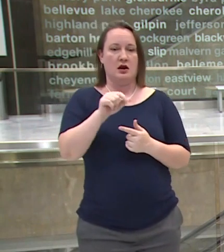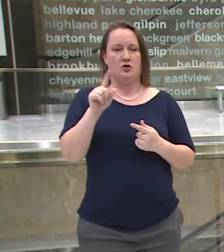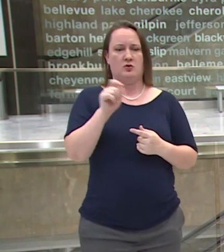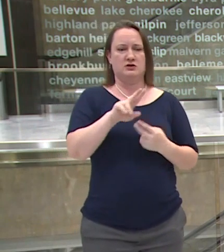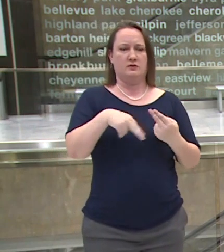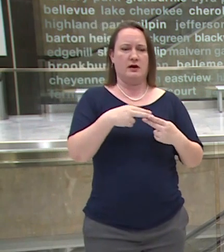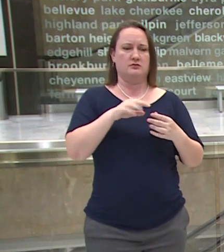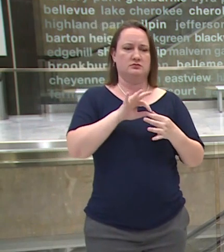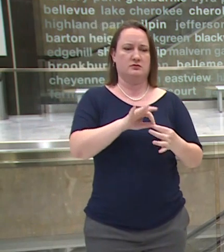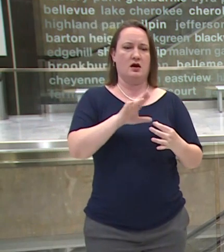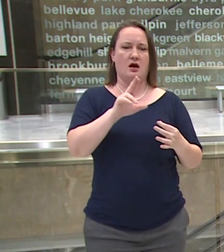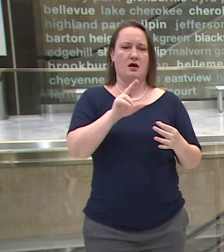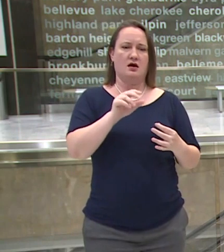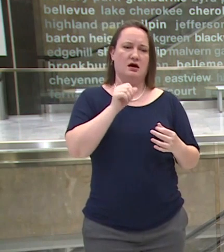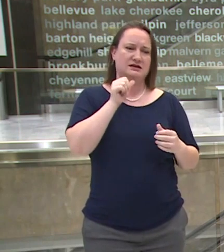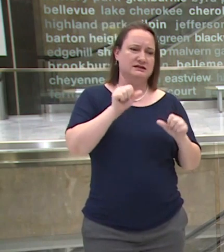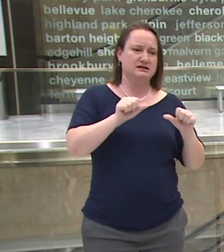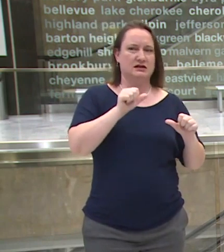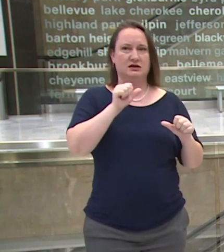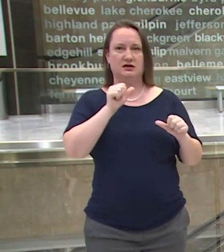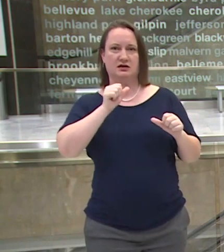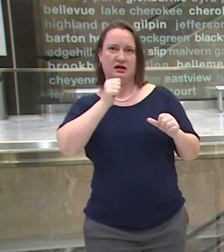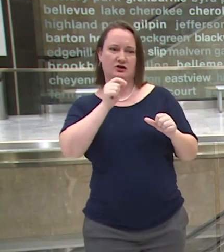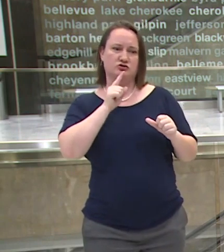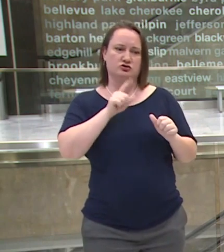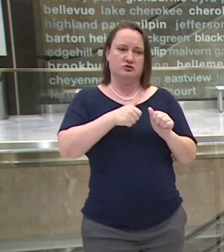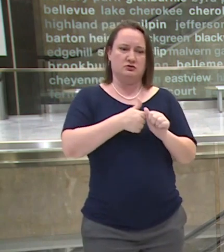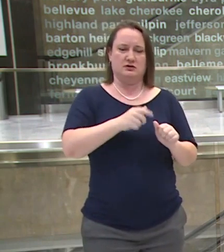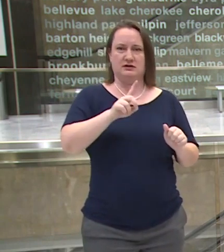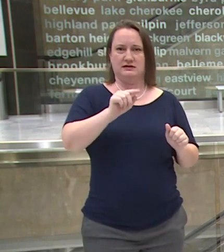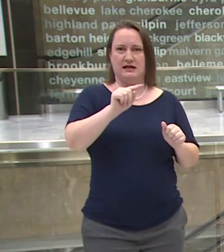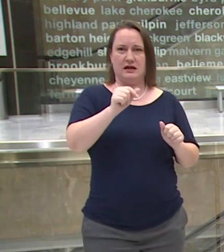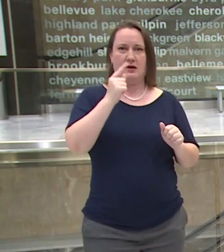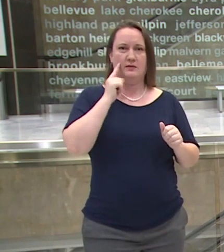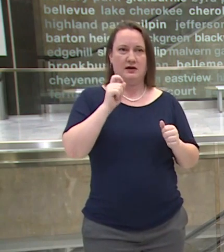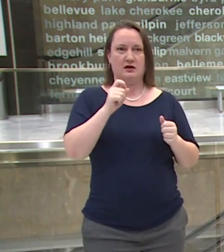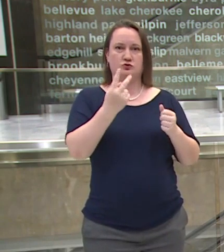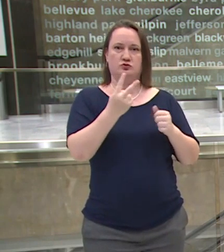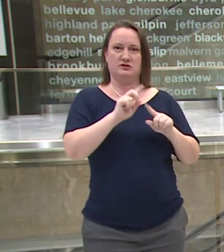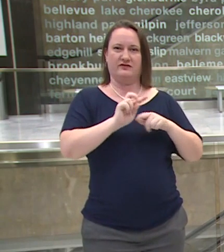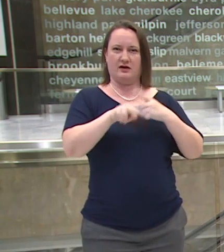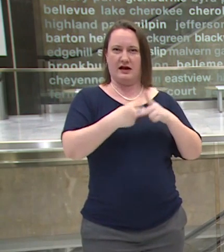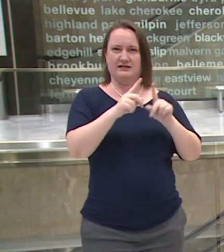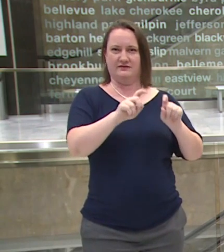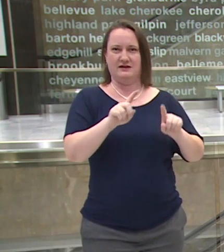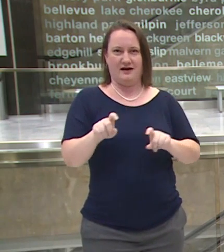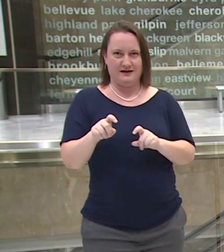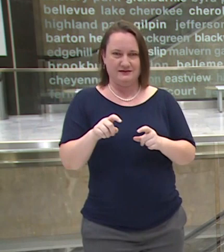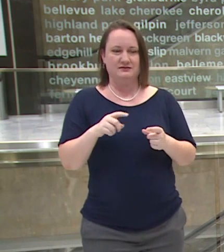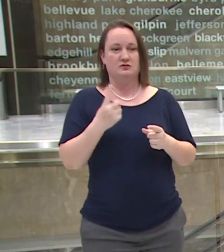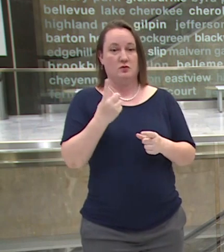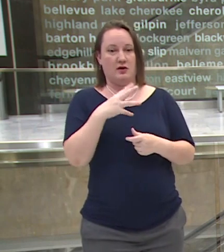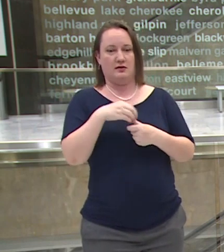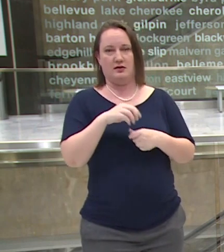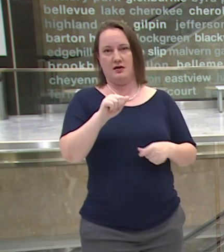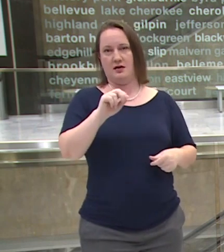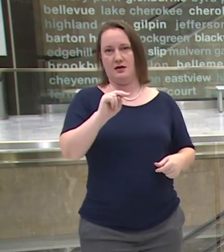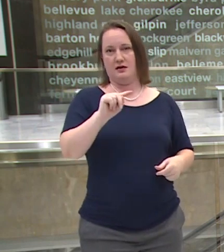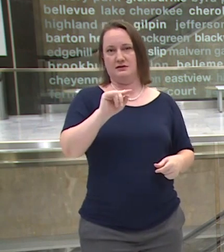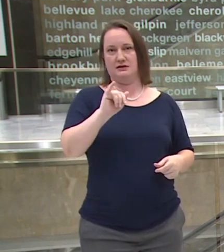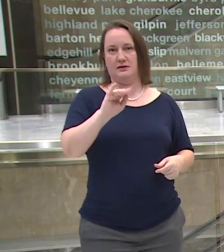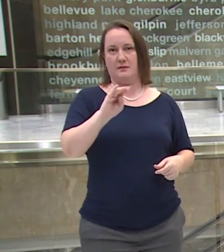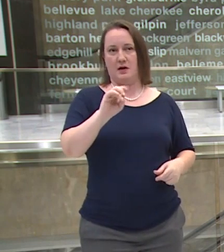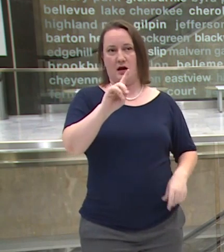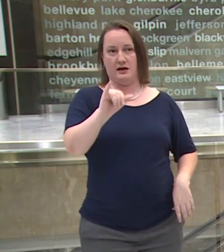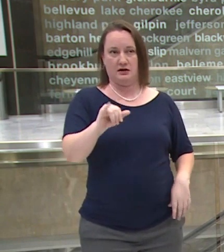the data given the inclusion of antibody testing. You know I think that obviously every community